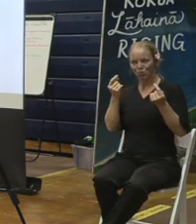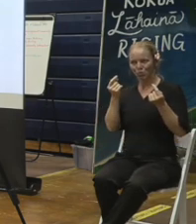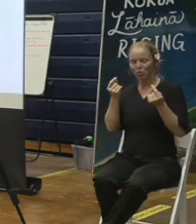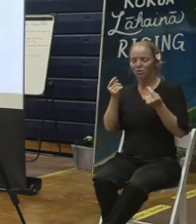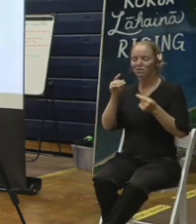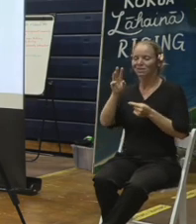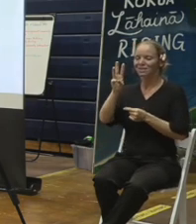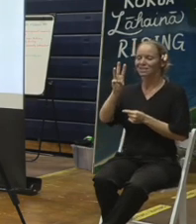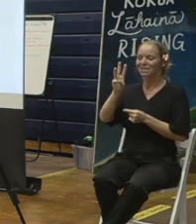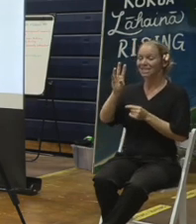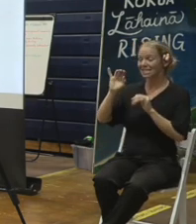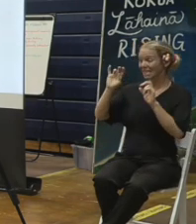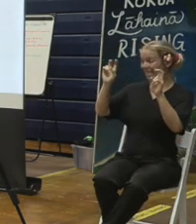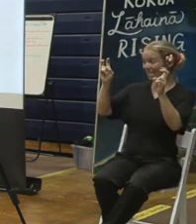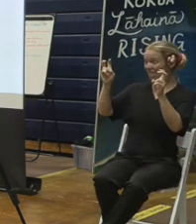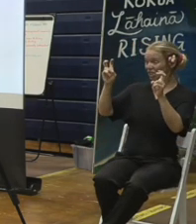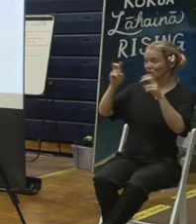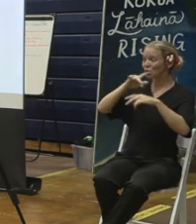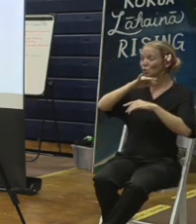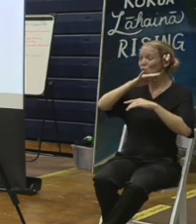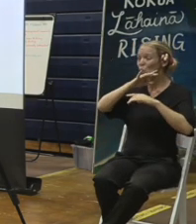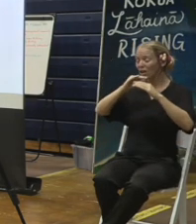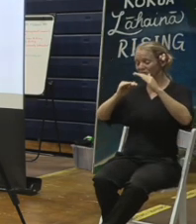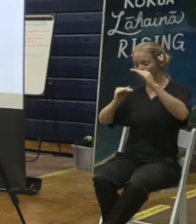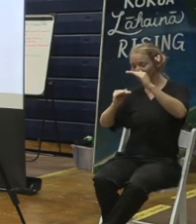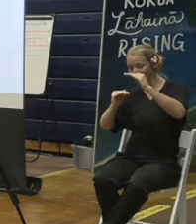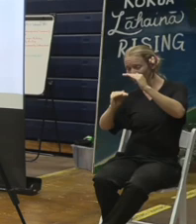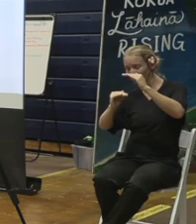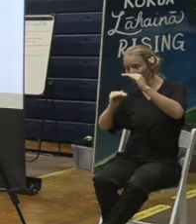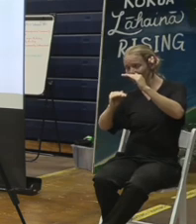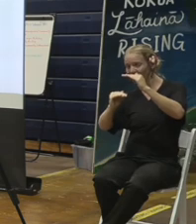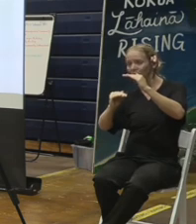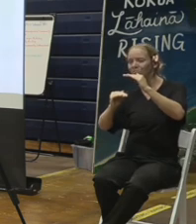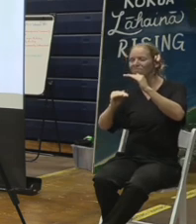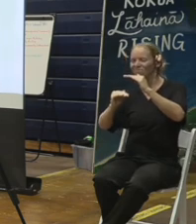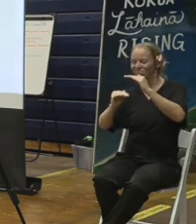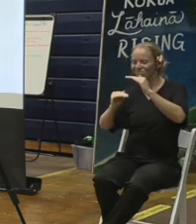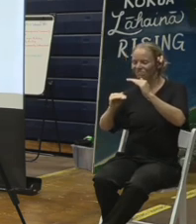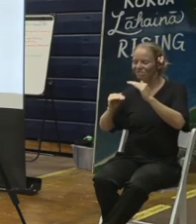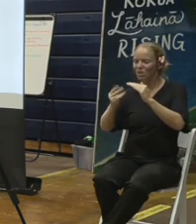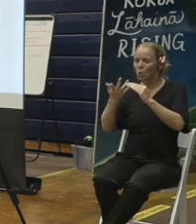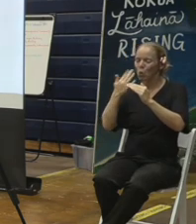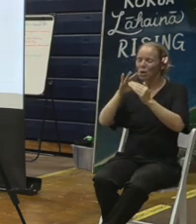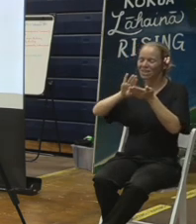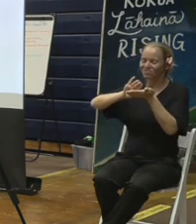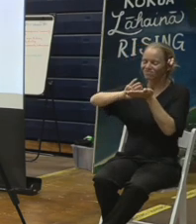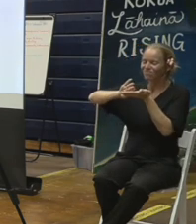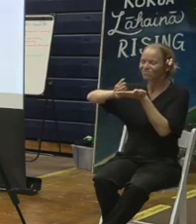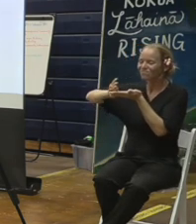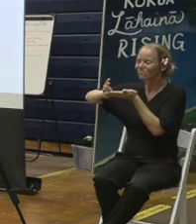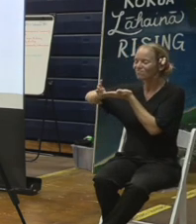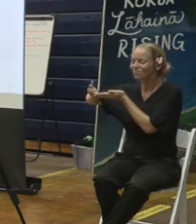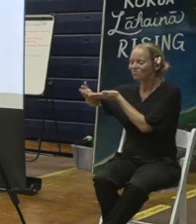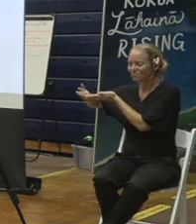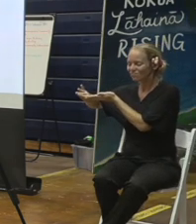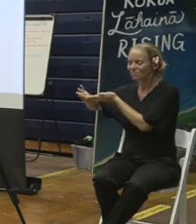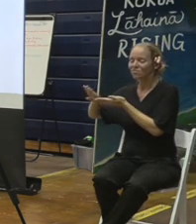from within the ash footprint of the structure. They'll also come in and they'll remove the foundation